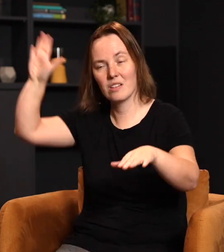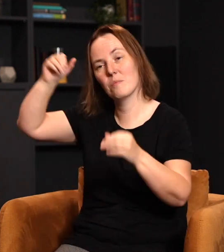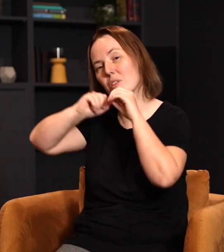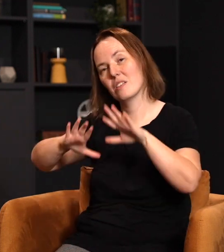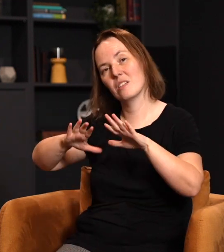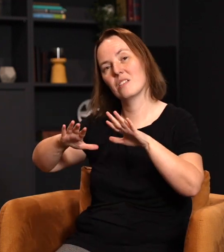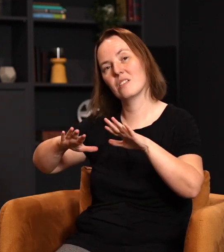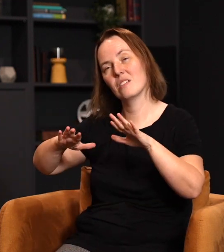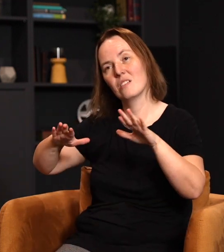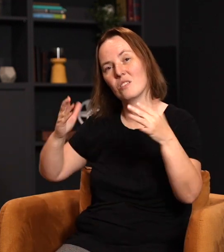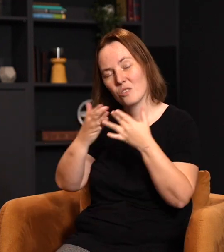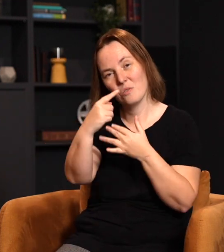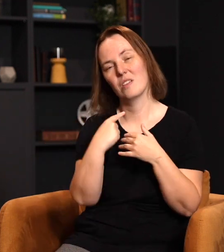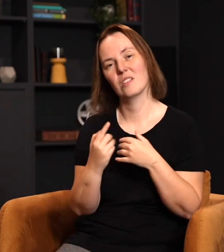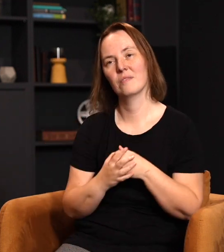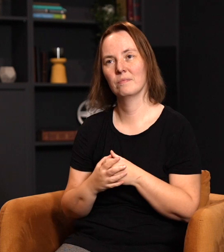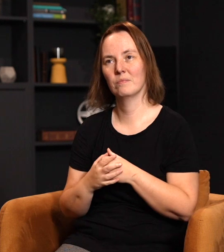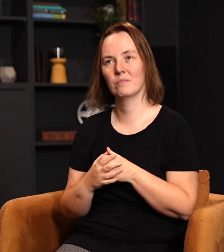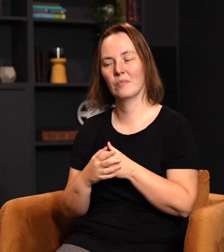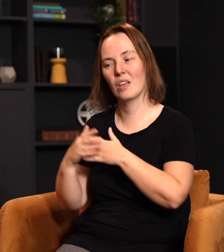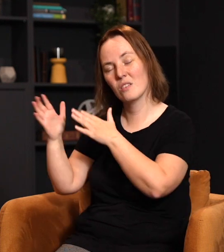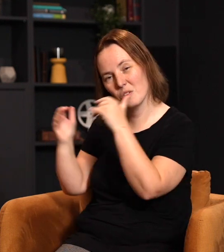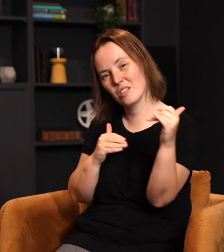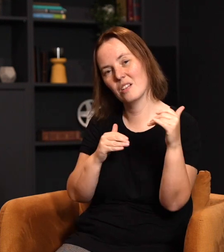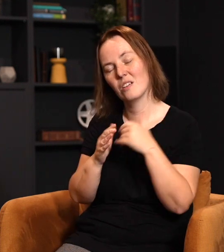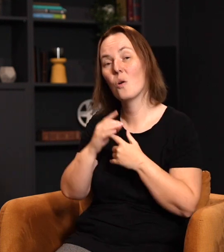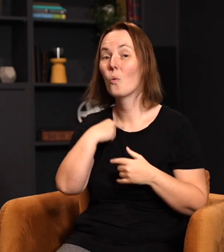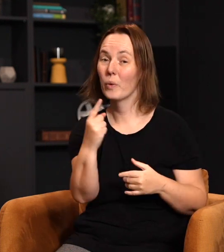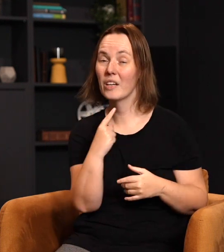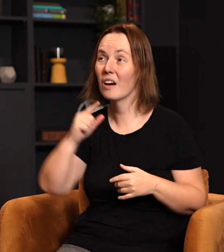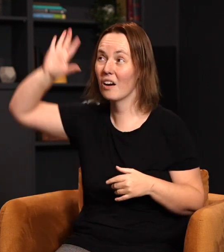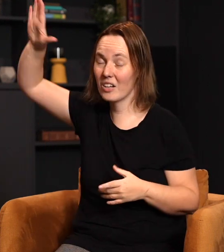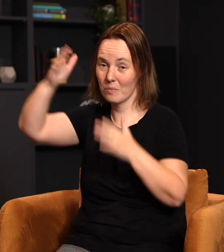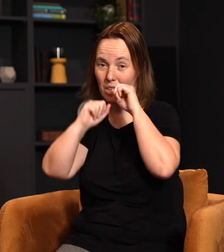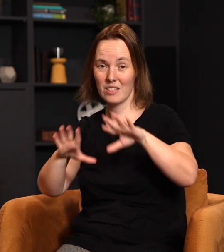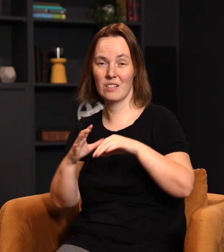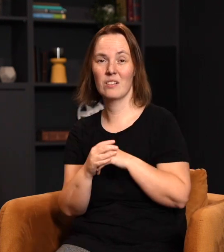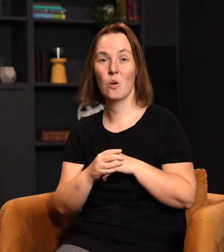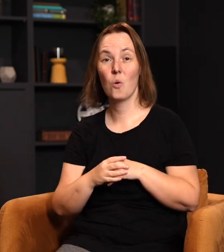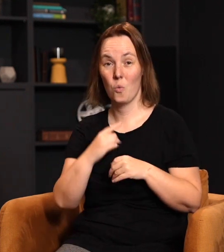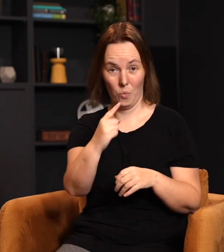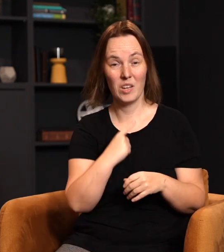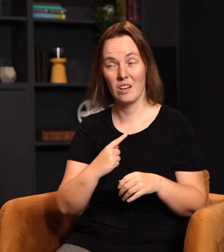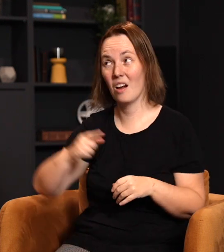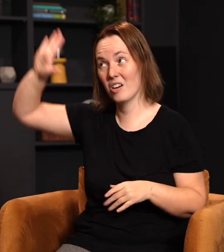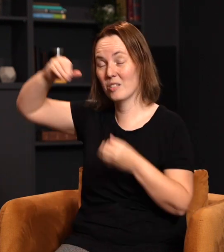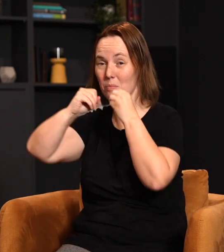through our city. But here's the key. We are his blessing. We are his blessing.